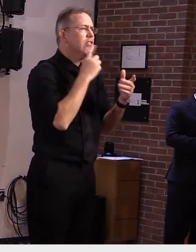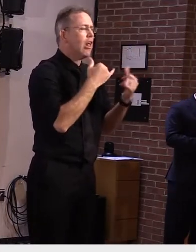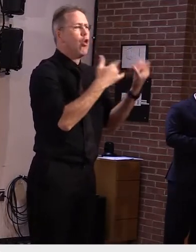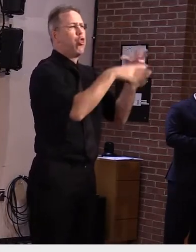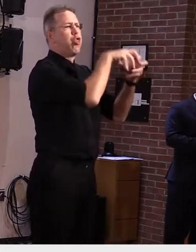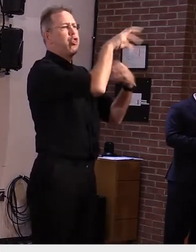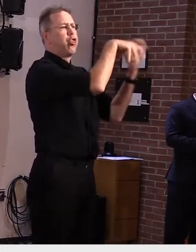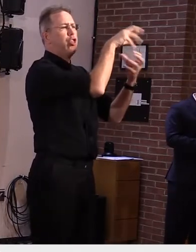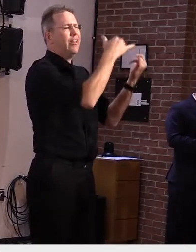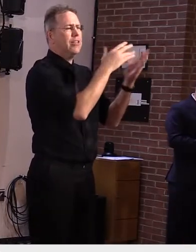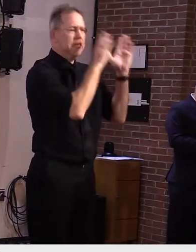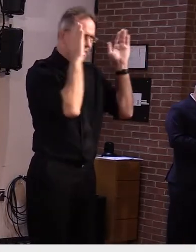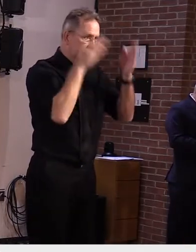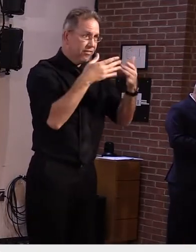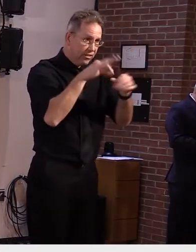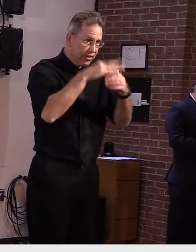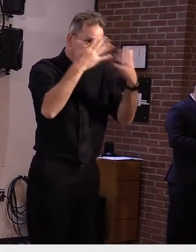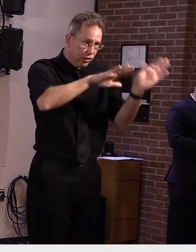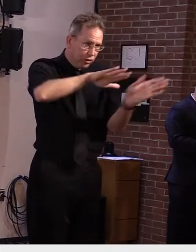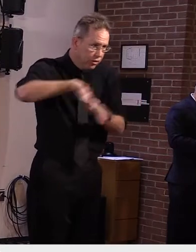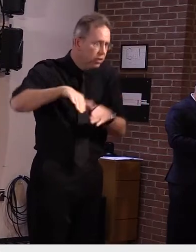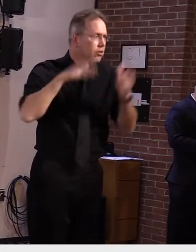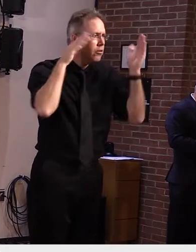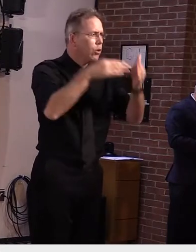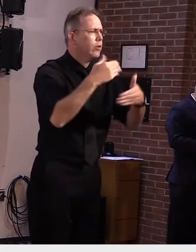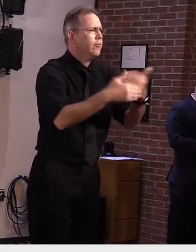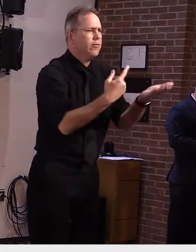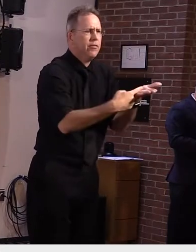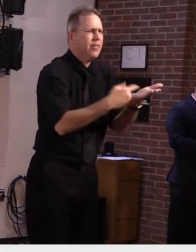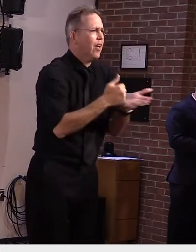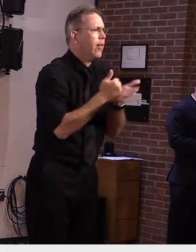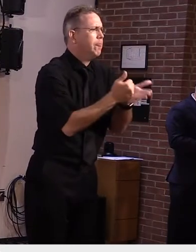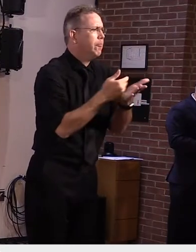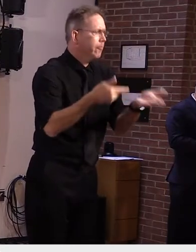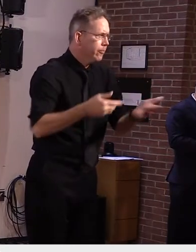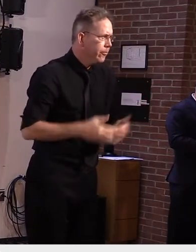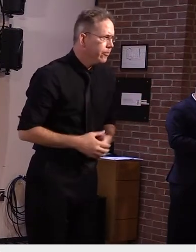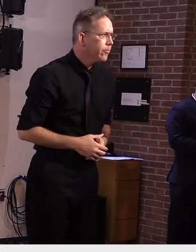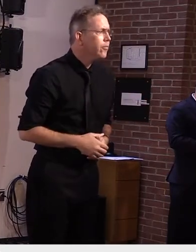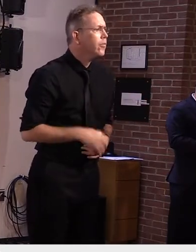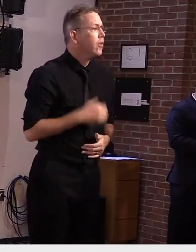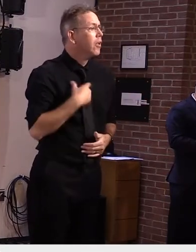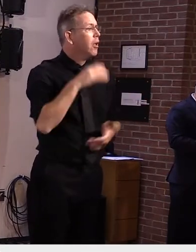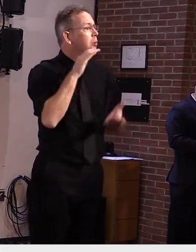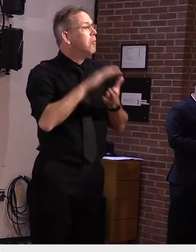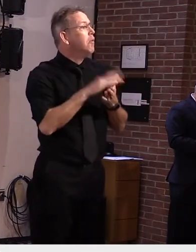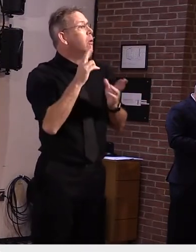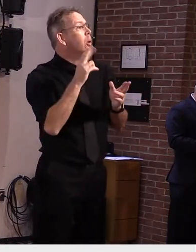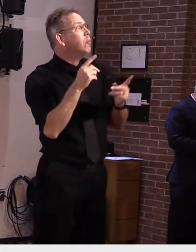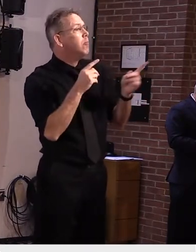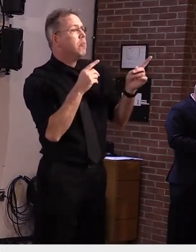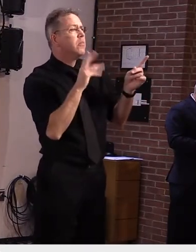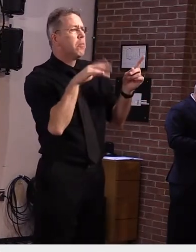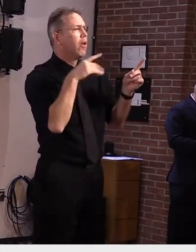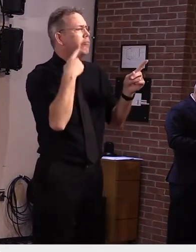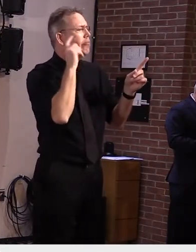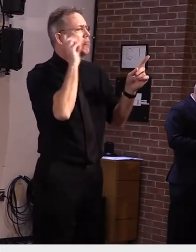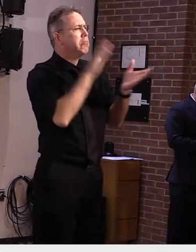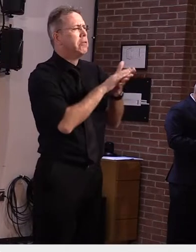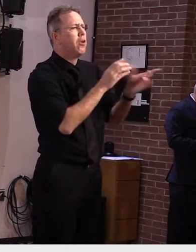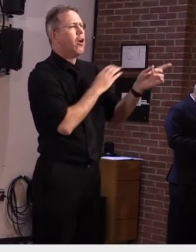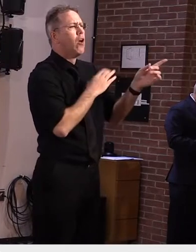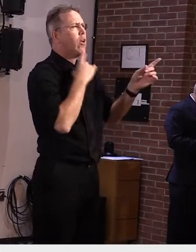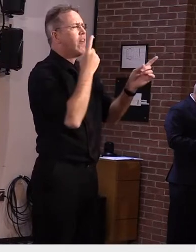i'm in i believe there will be some sort of package everyone has talked about having some sort of package stimulus